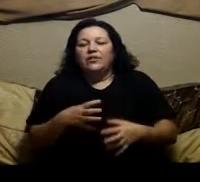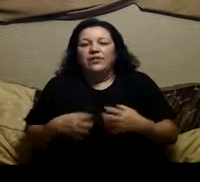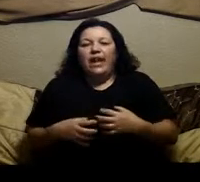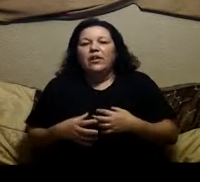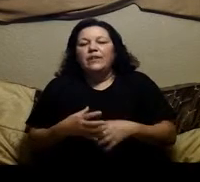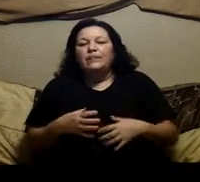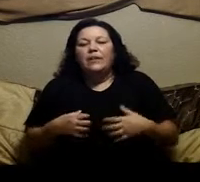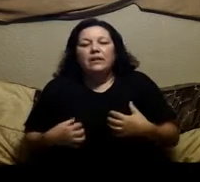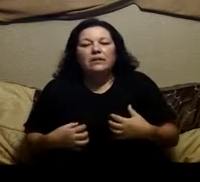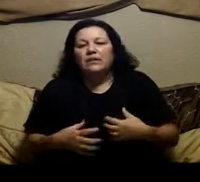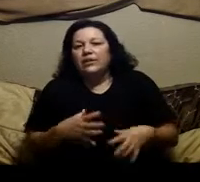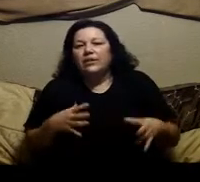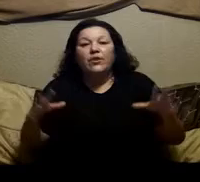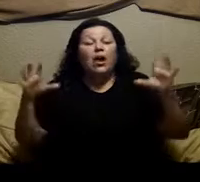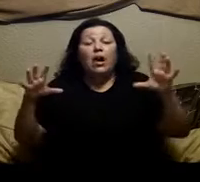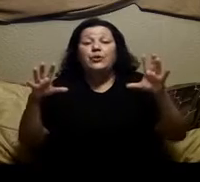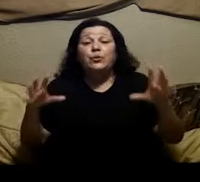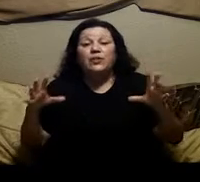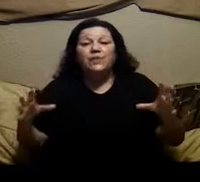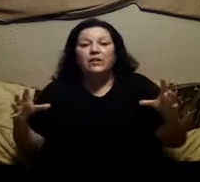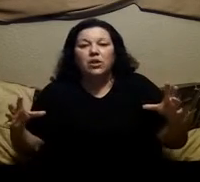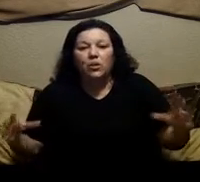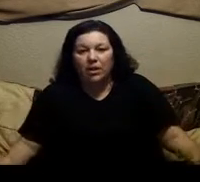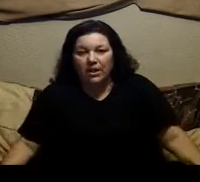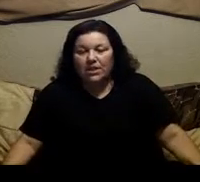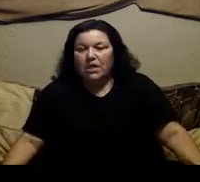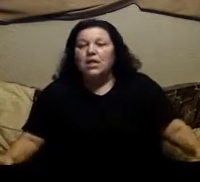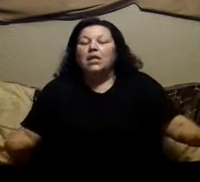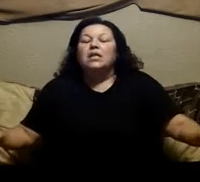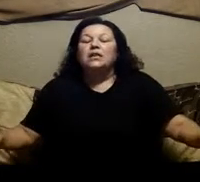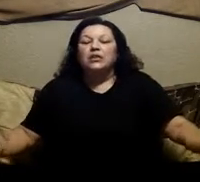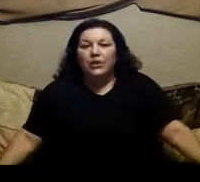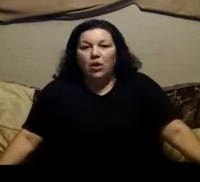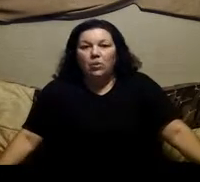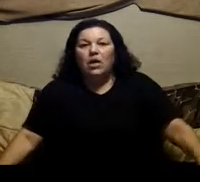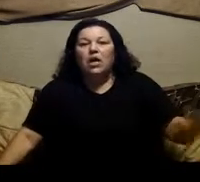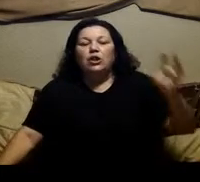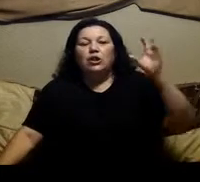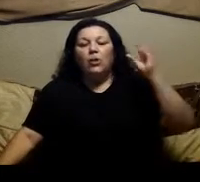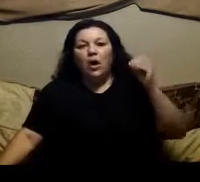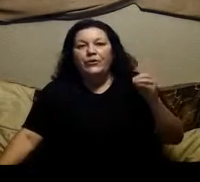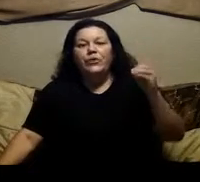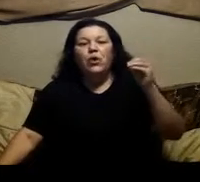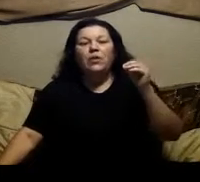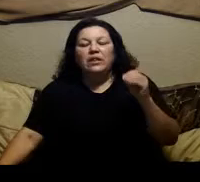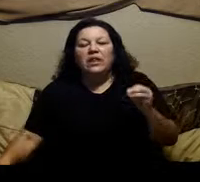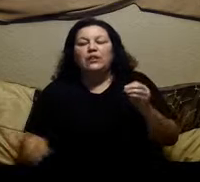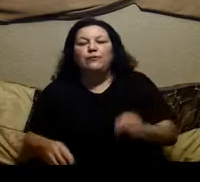there's anger that's being held inside your liver all sorts of things are going on so you also need to